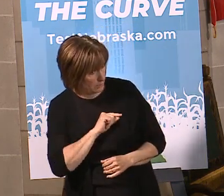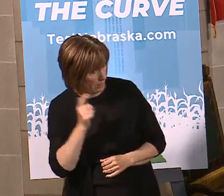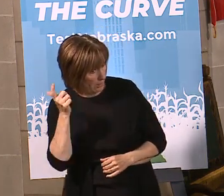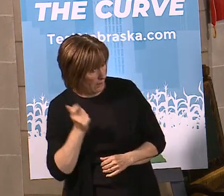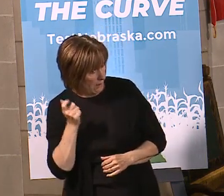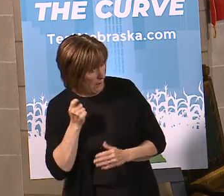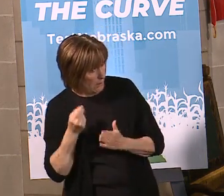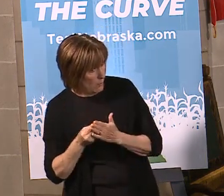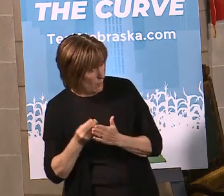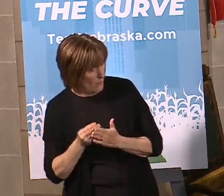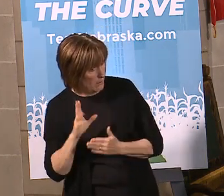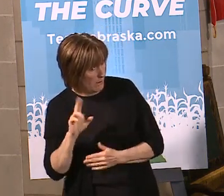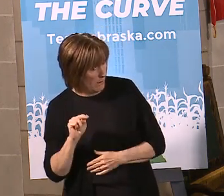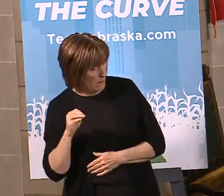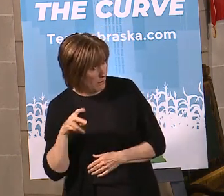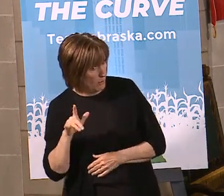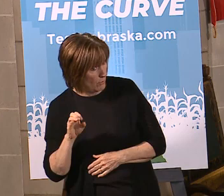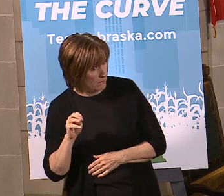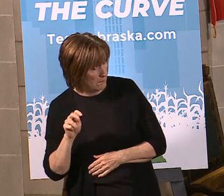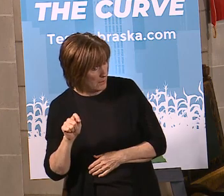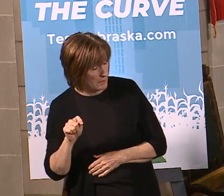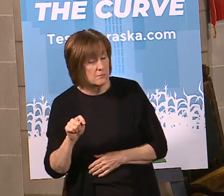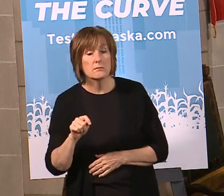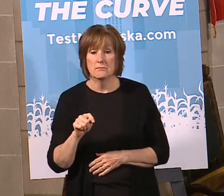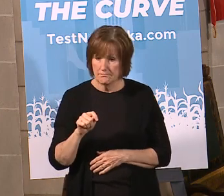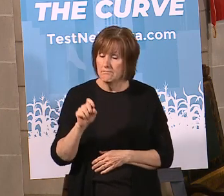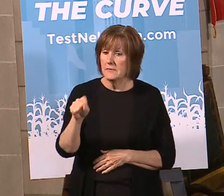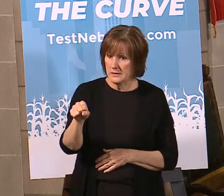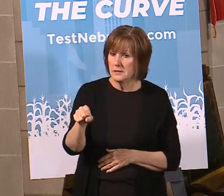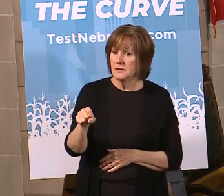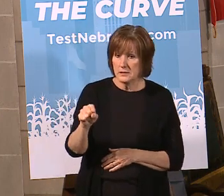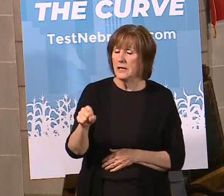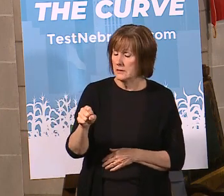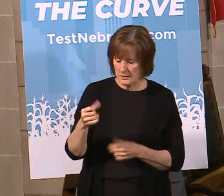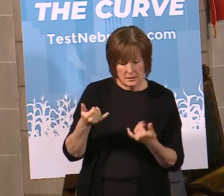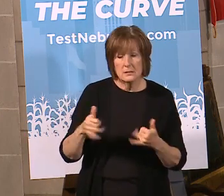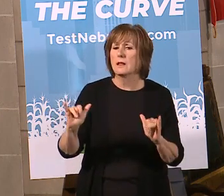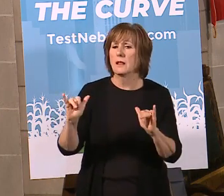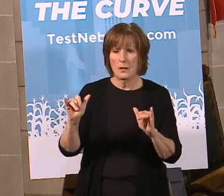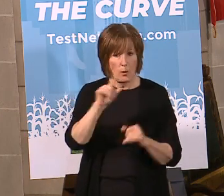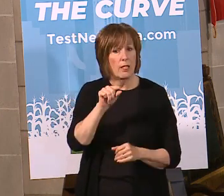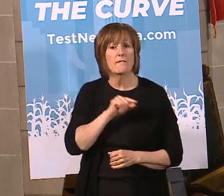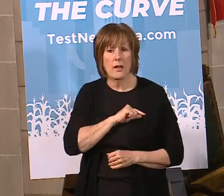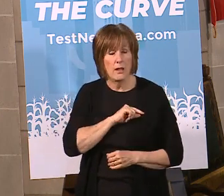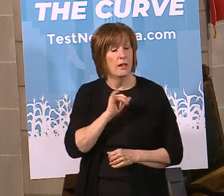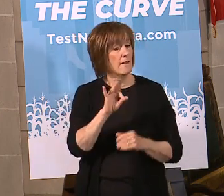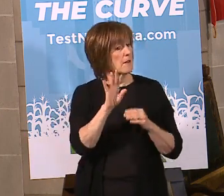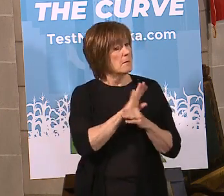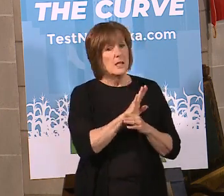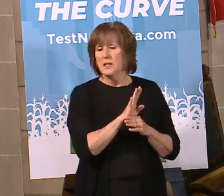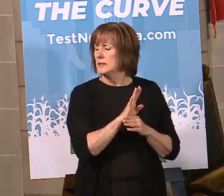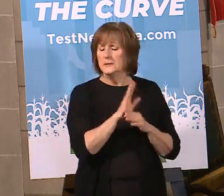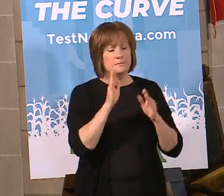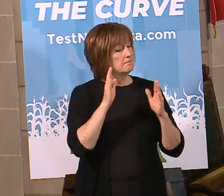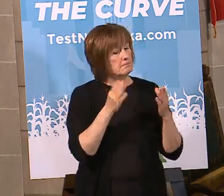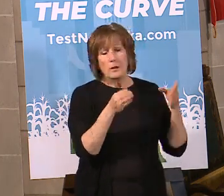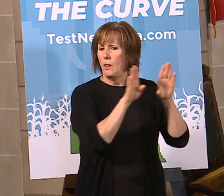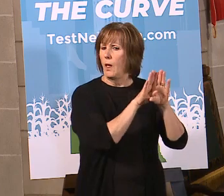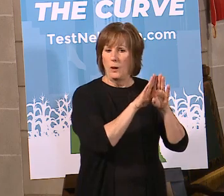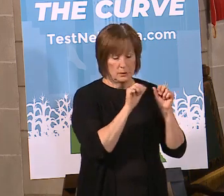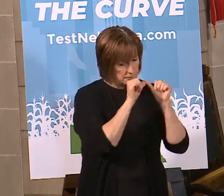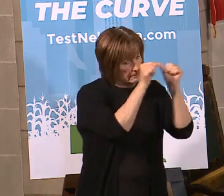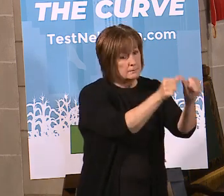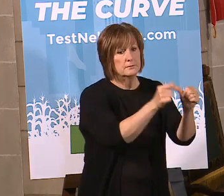just like what we talked about with those folks with underlying health conditions, absolutely. So if a business is not going to remain open because of the